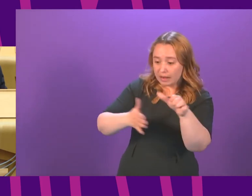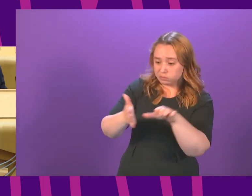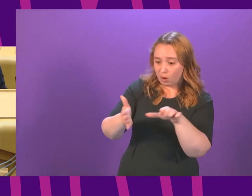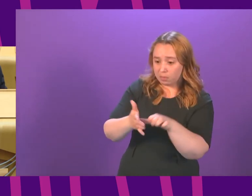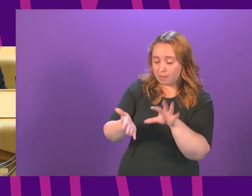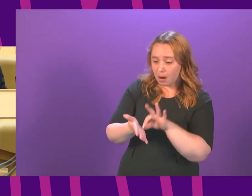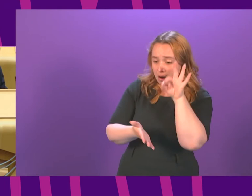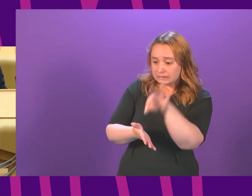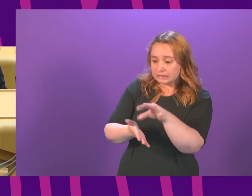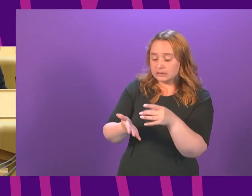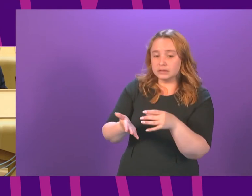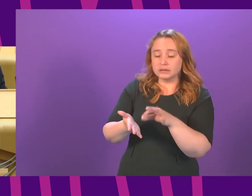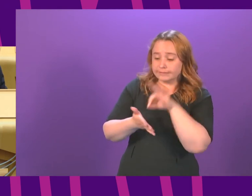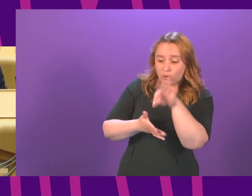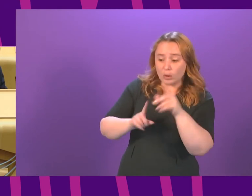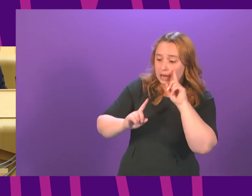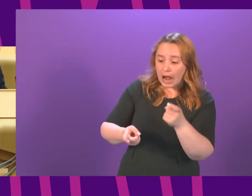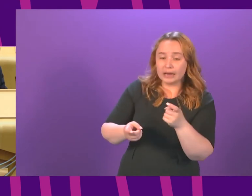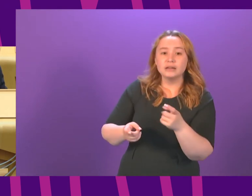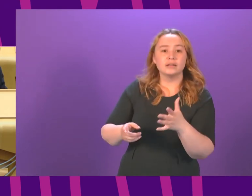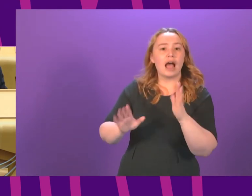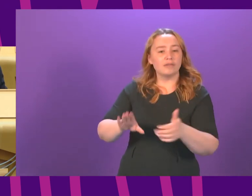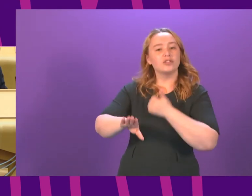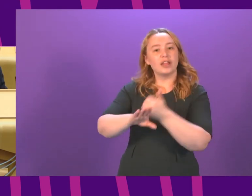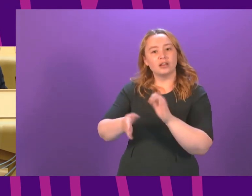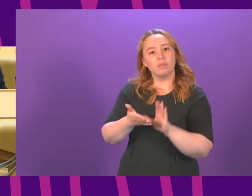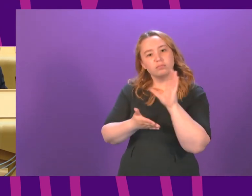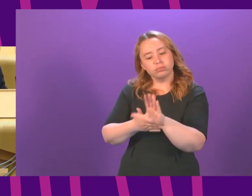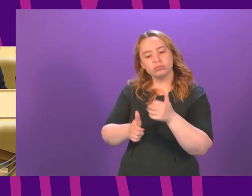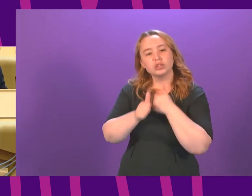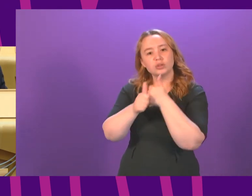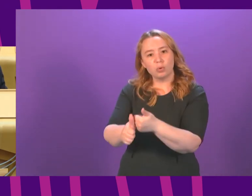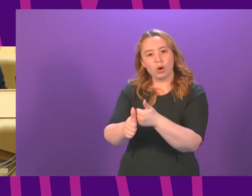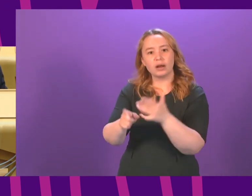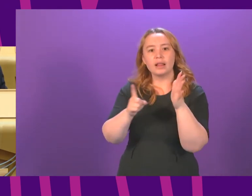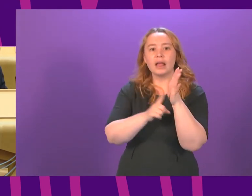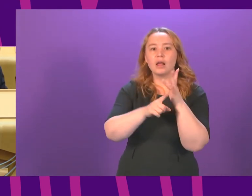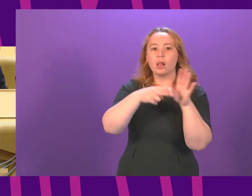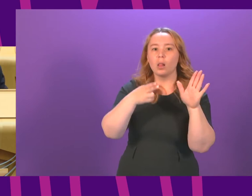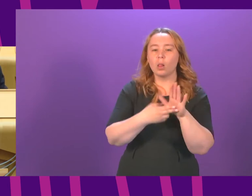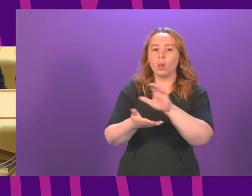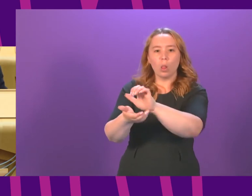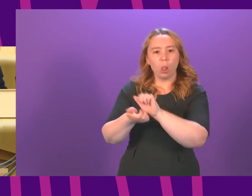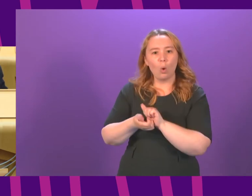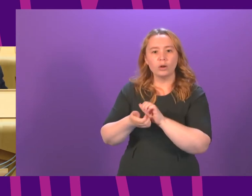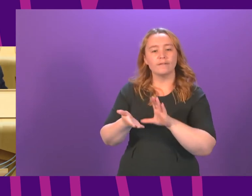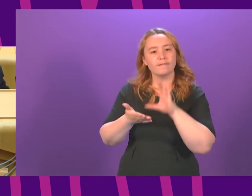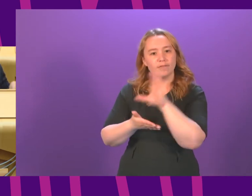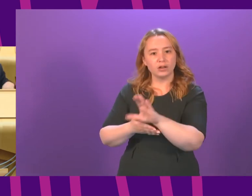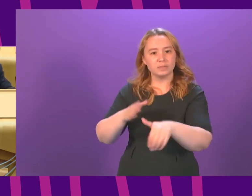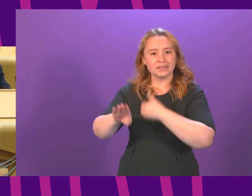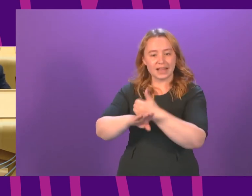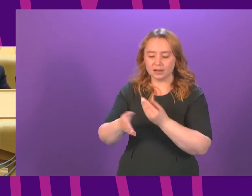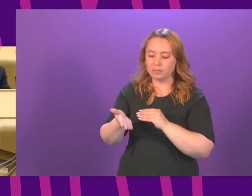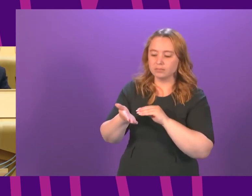deal with those rent arrears so for example the loan fund that we set up to help people who are having difficulty paying their rent is important as well getting